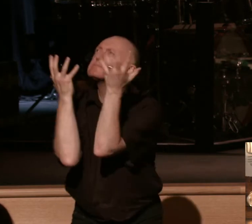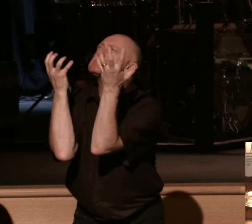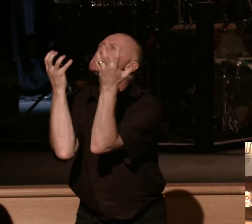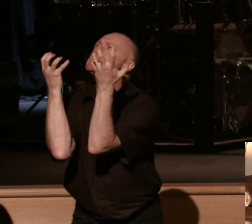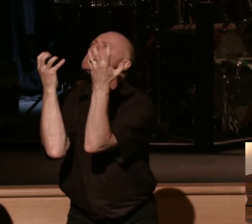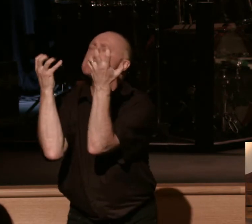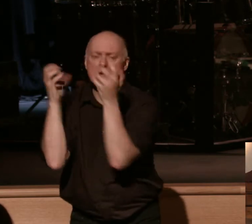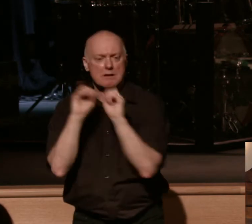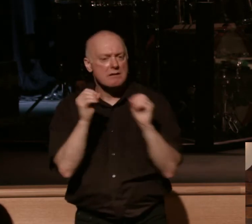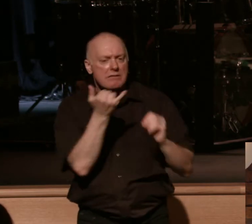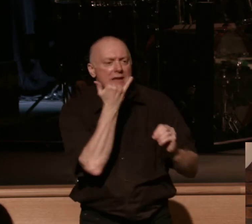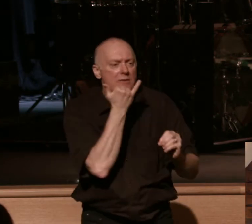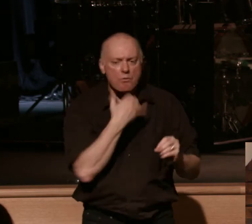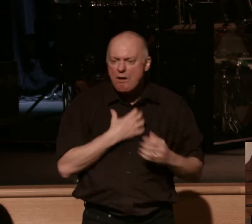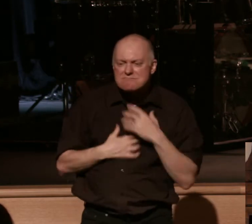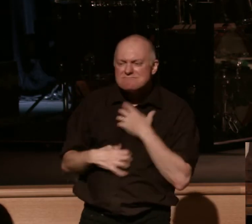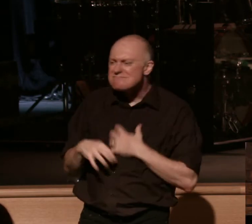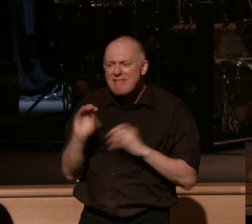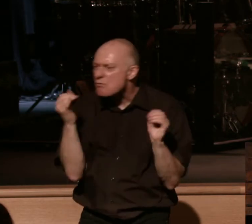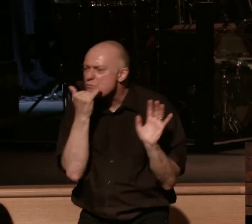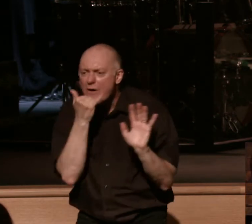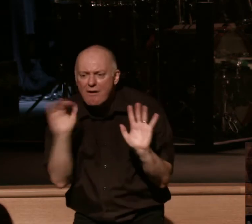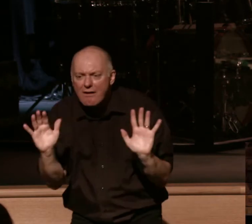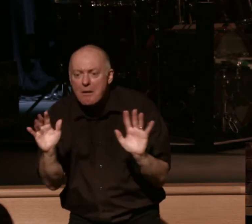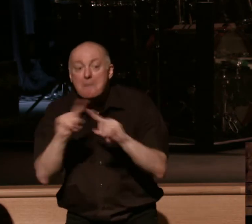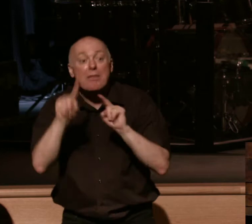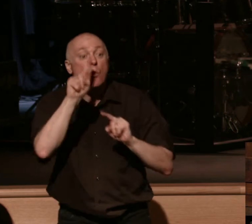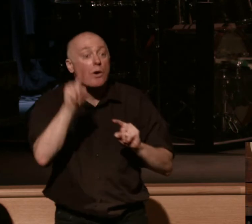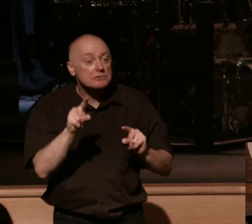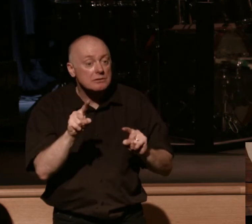to long for these things and the question is are you groaning